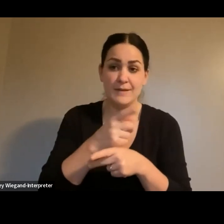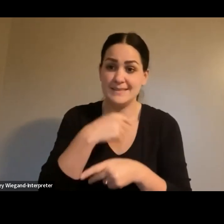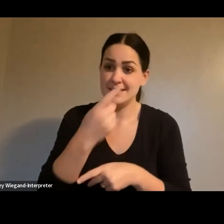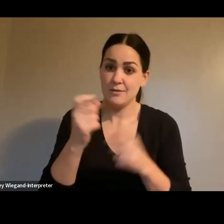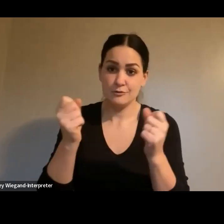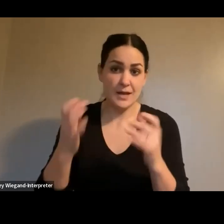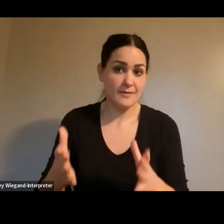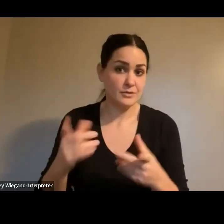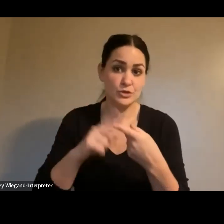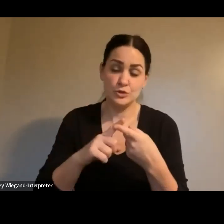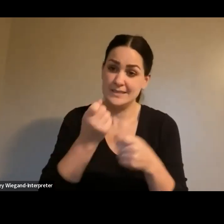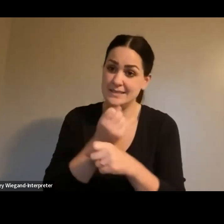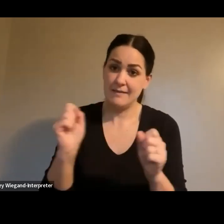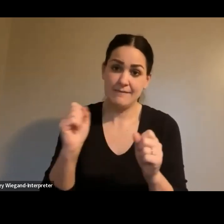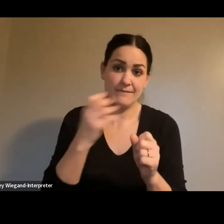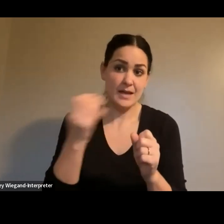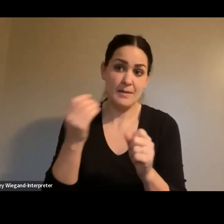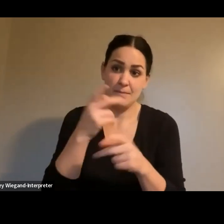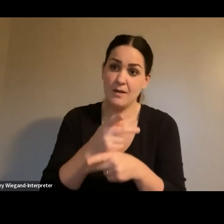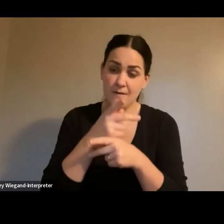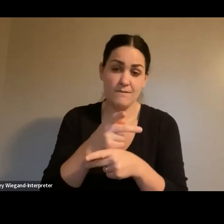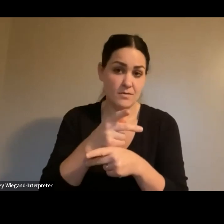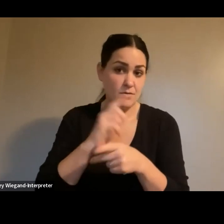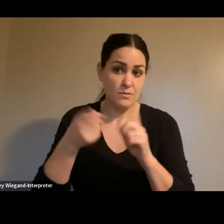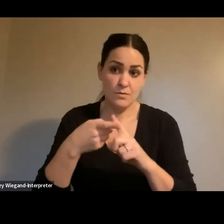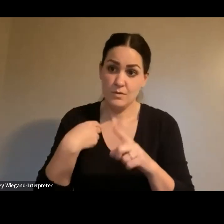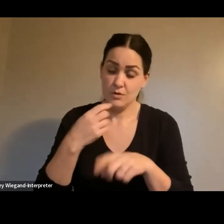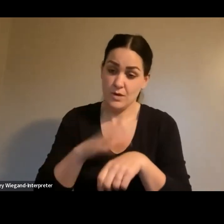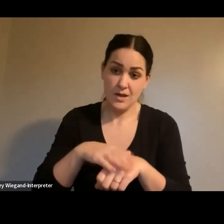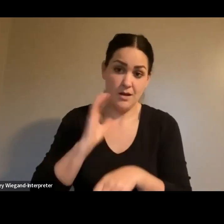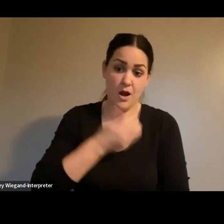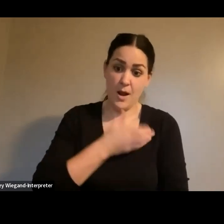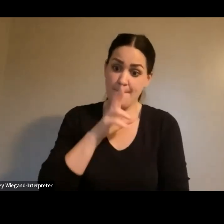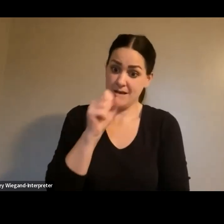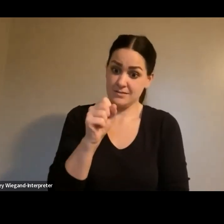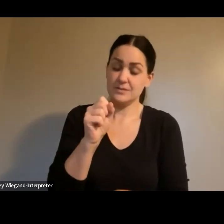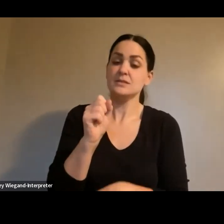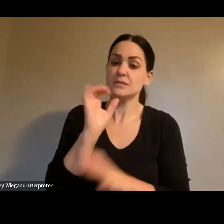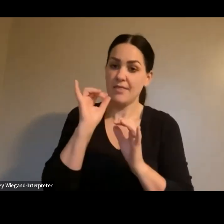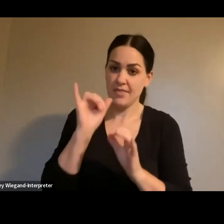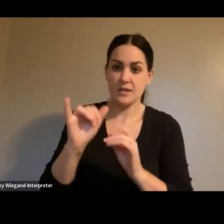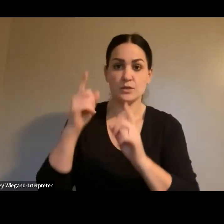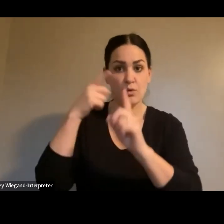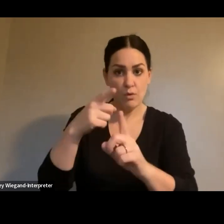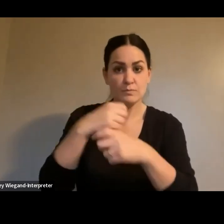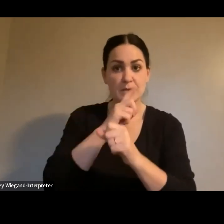safe and be careful. Our goal is to make sure when you're on our bus, you're safe. And that's what we can, that's what we can focus on.